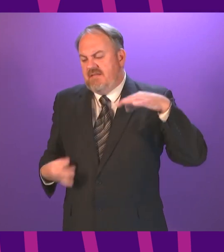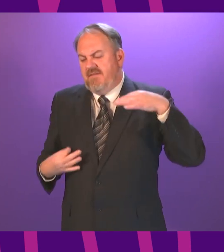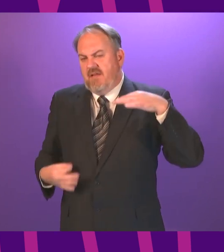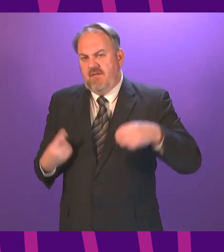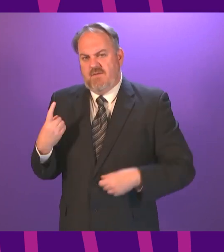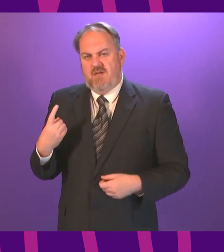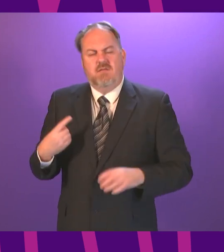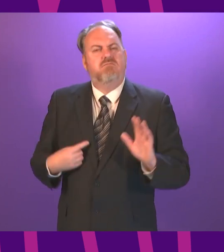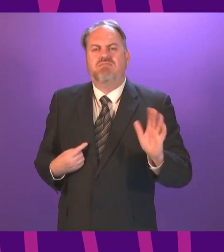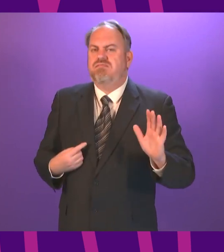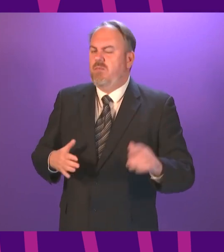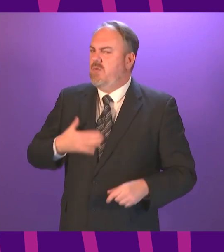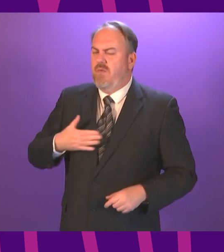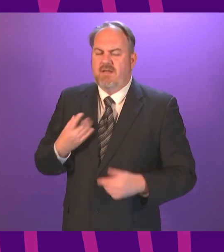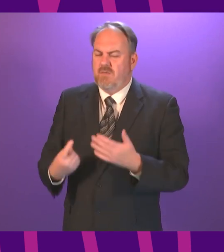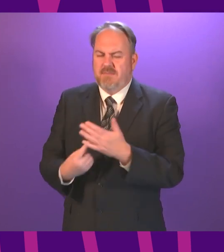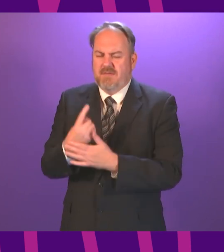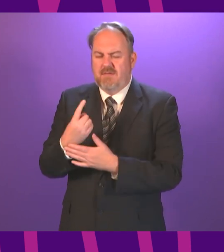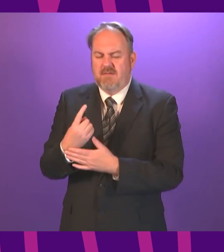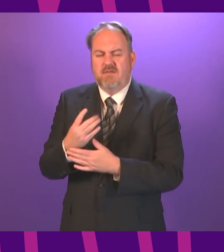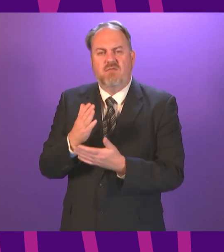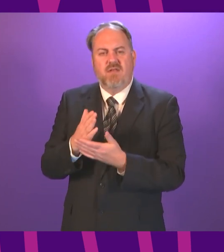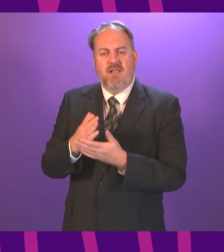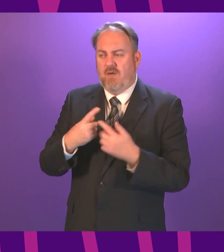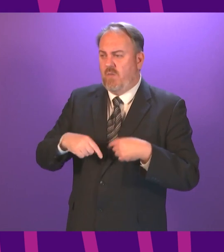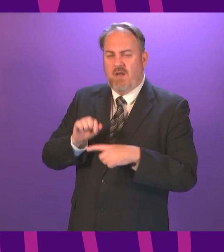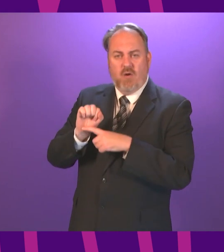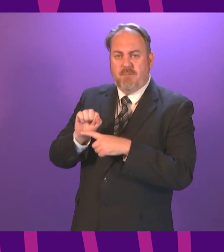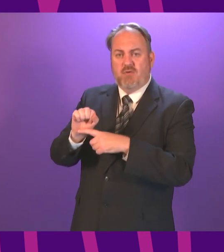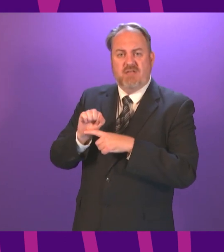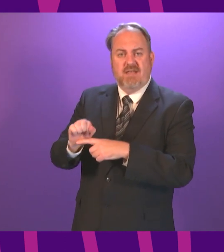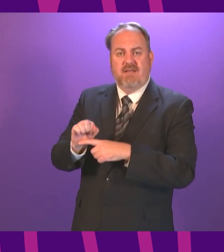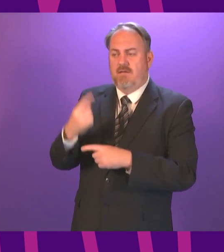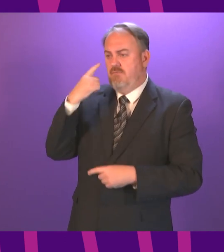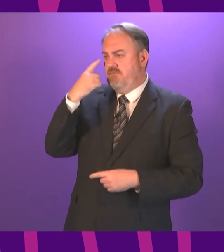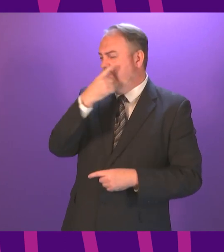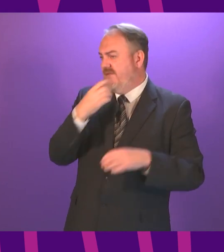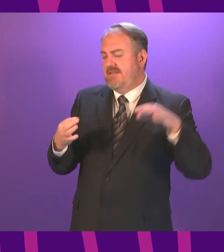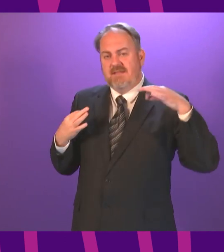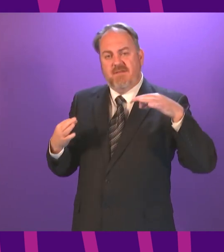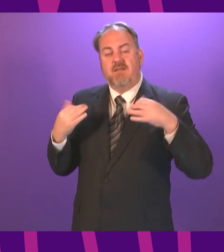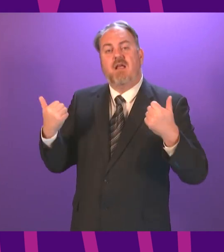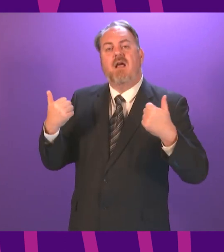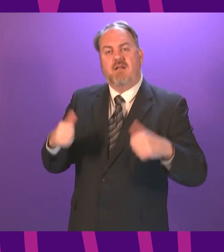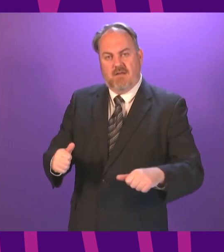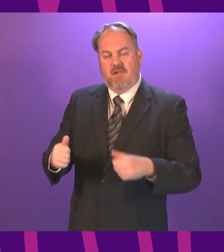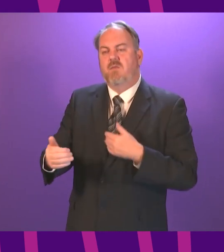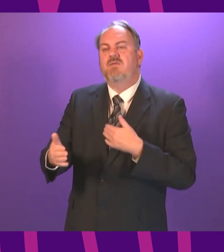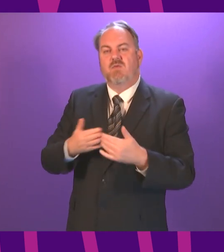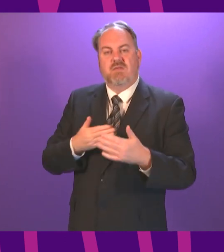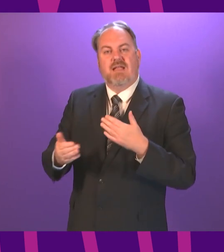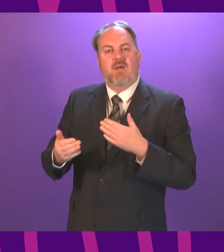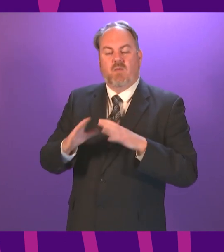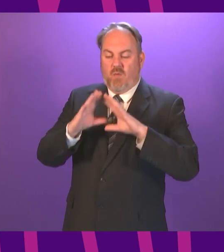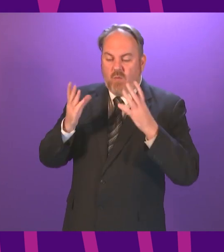organisations, very soon, and I can promise him there is no pressing ahead of these COVID vaccine certificates until we, of course, resolve any of those issues.